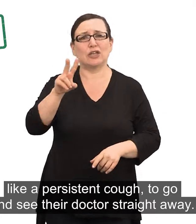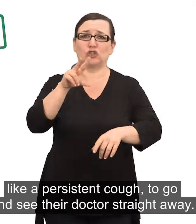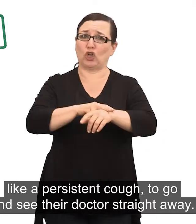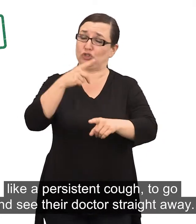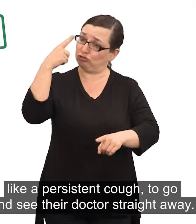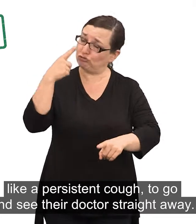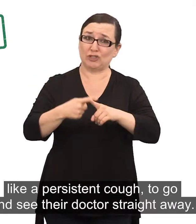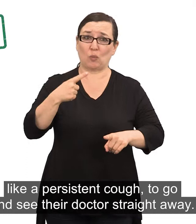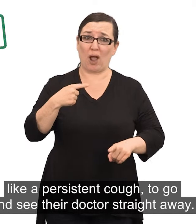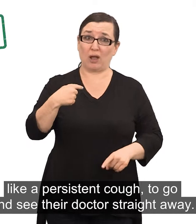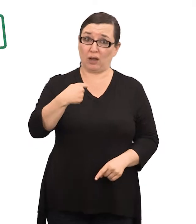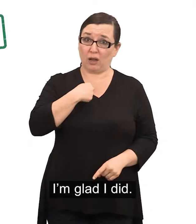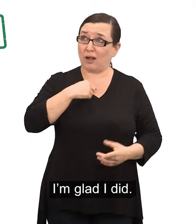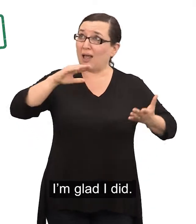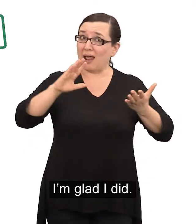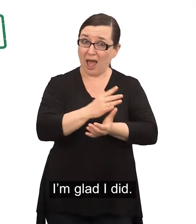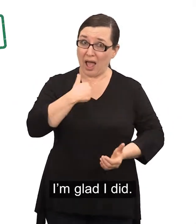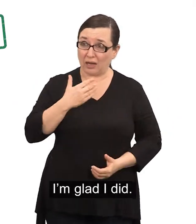their doctor straight away. I'm glad I did.